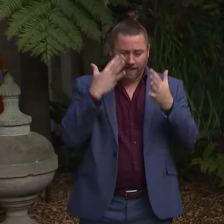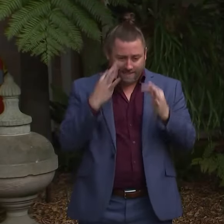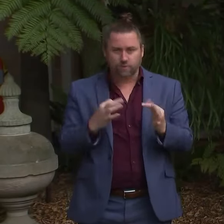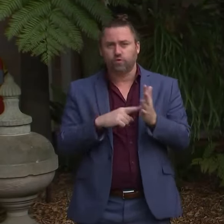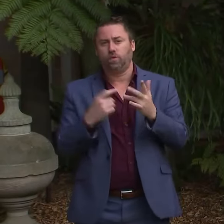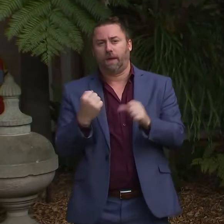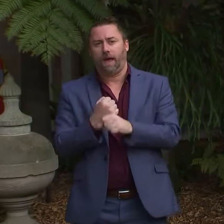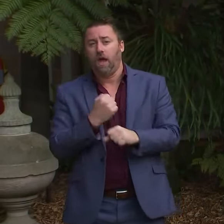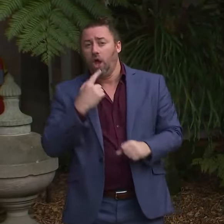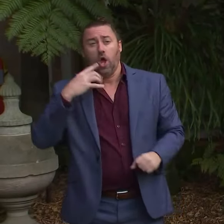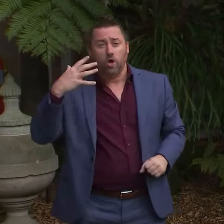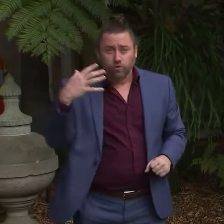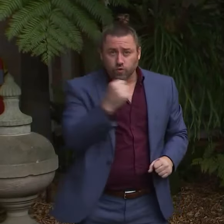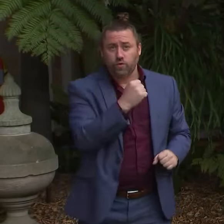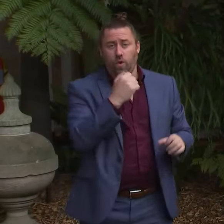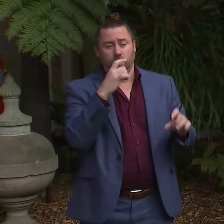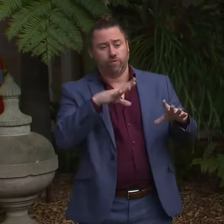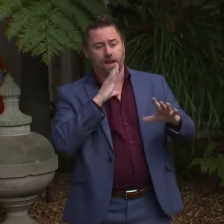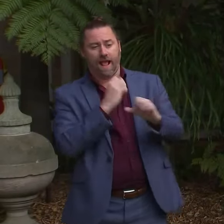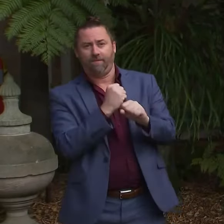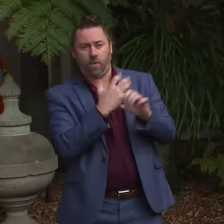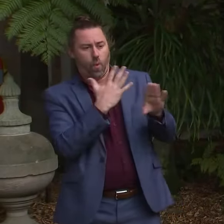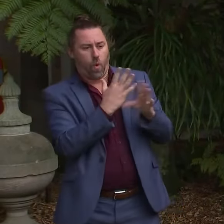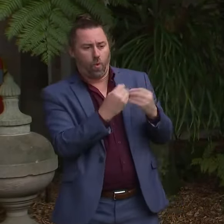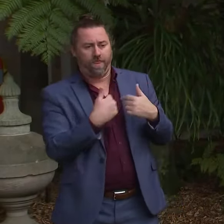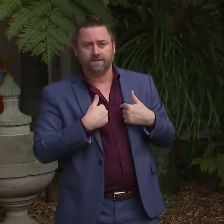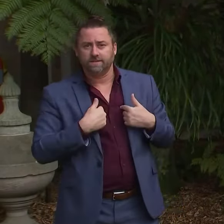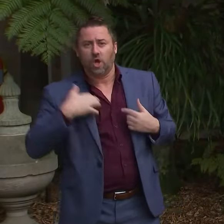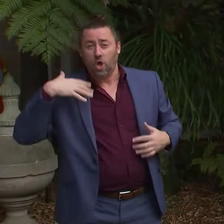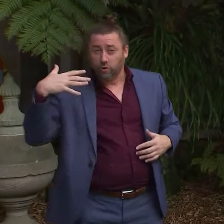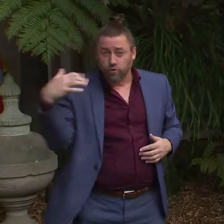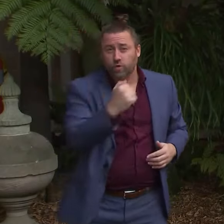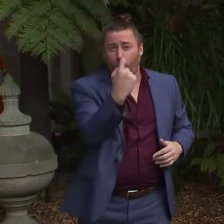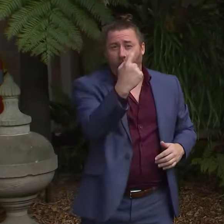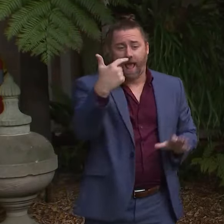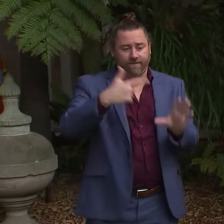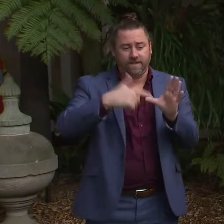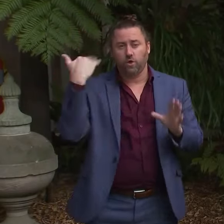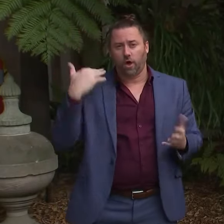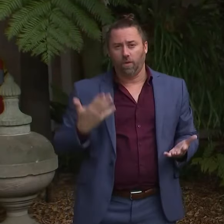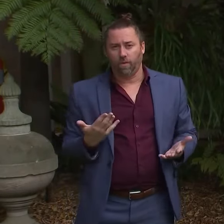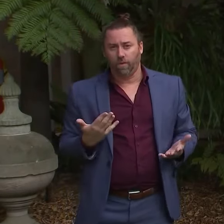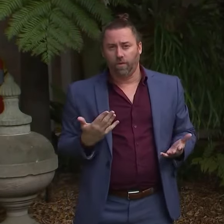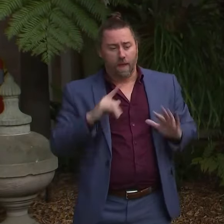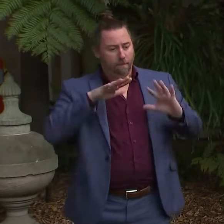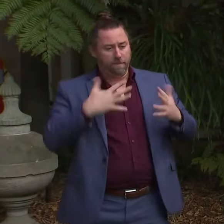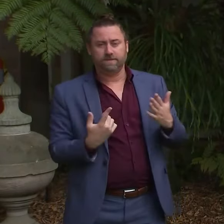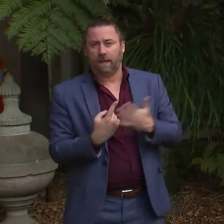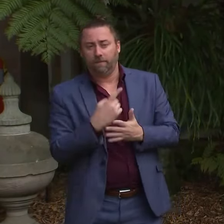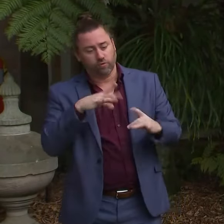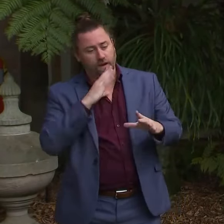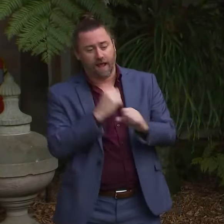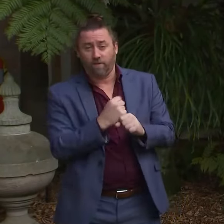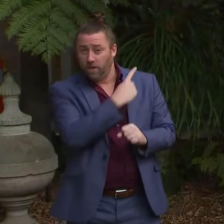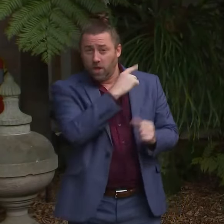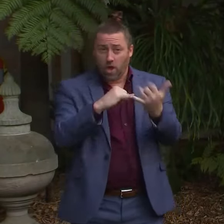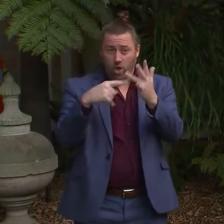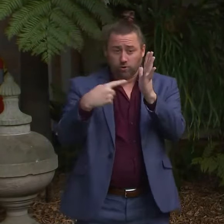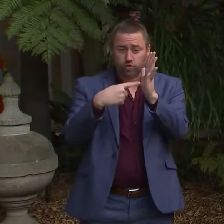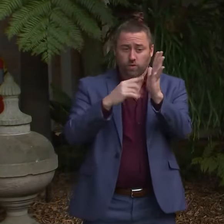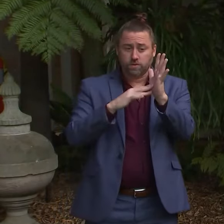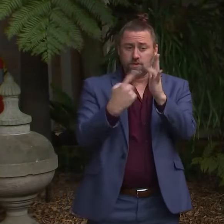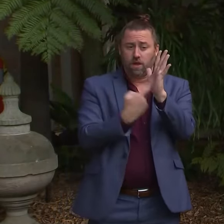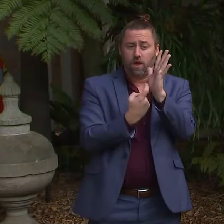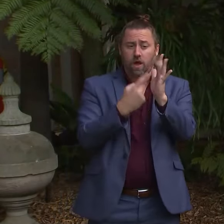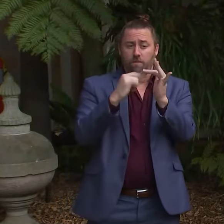and it should have been done jointly, and it should have been done 18 months ago with the Commonwealth. What the Commonwealth needs to explain, what Scott Morrison needs to